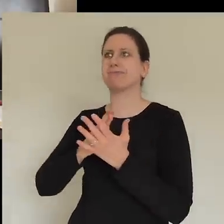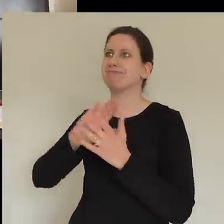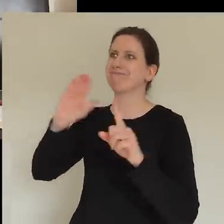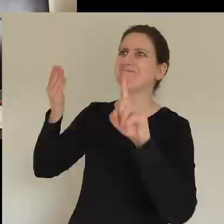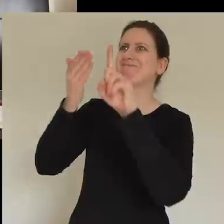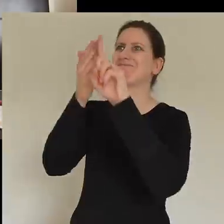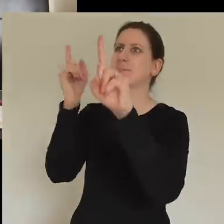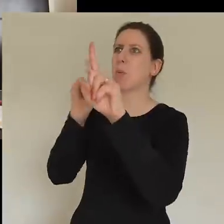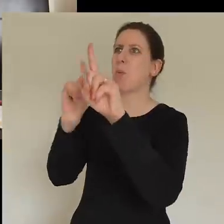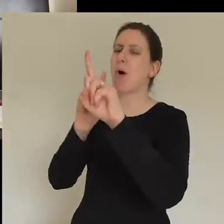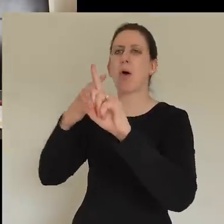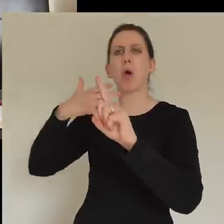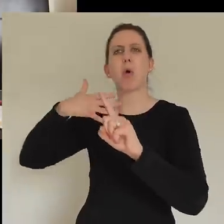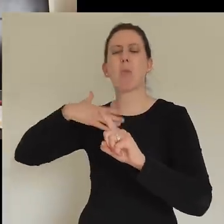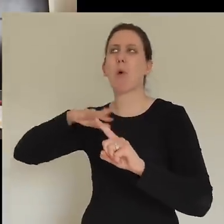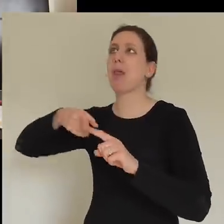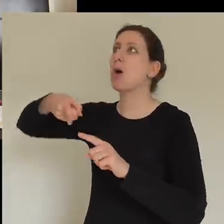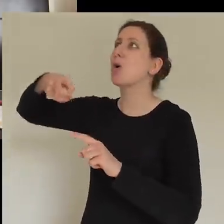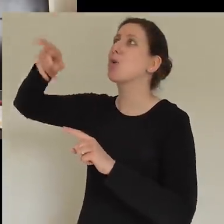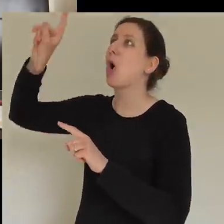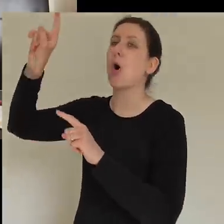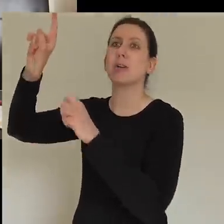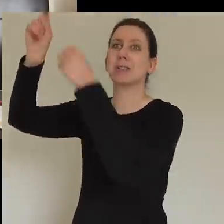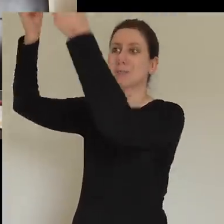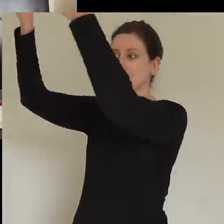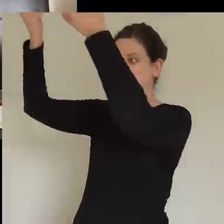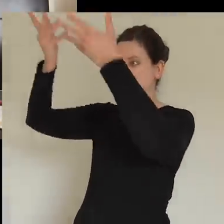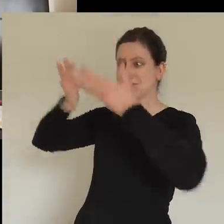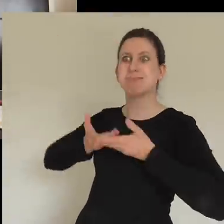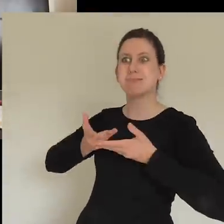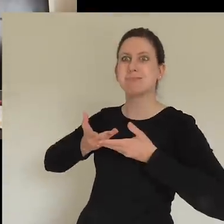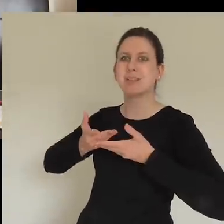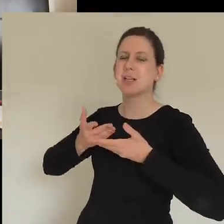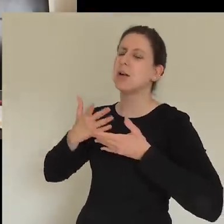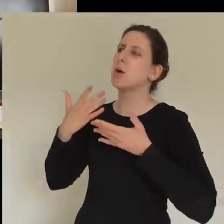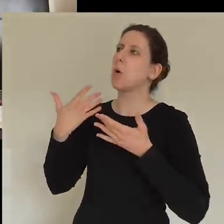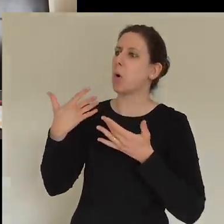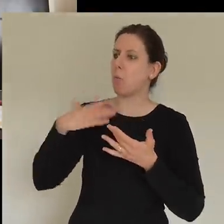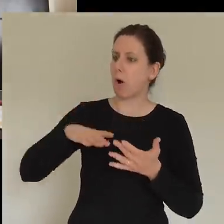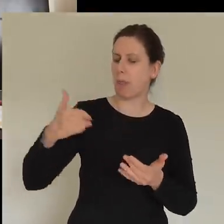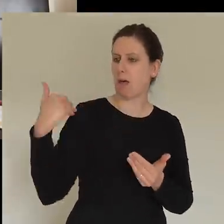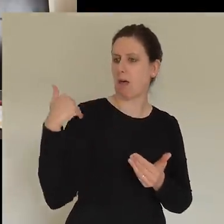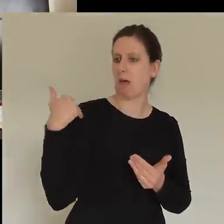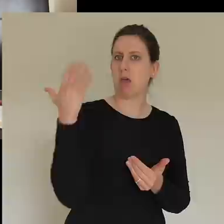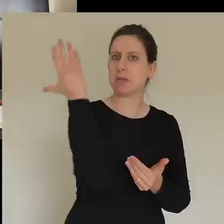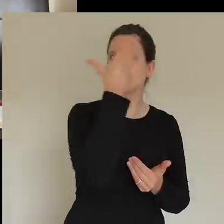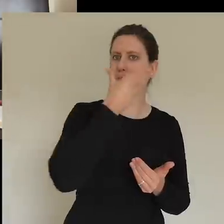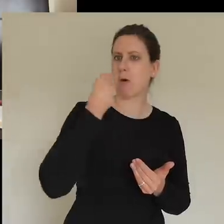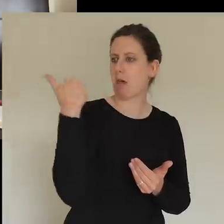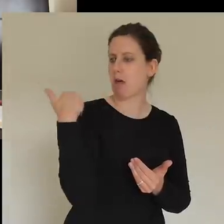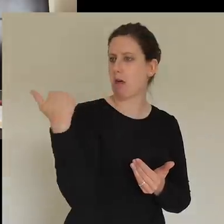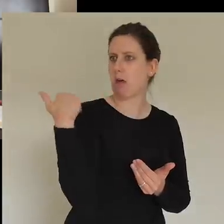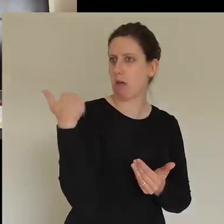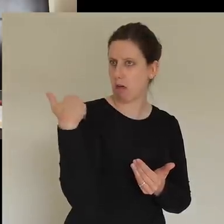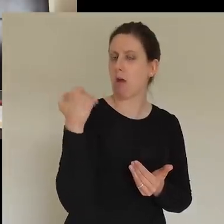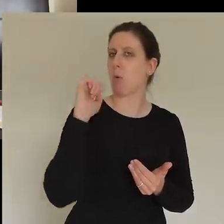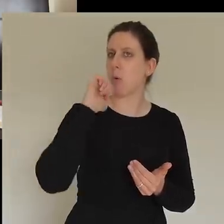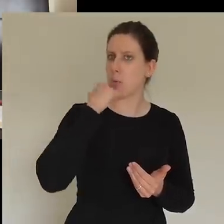that, that we hear, we sense the Spirit's prompting, that we're ignited and empowered by the Holy